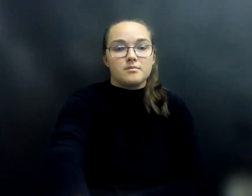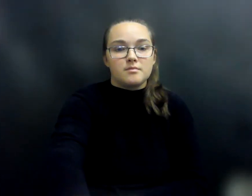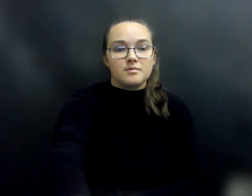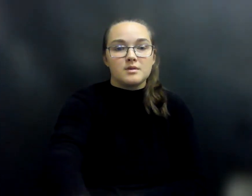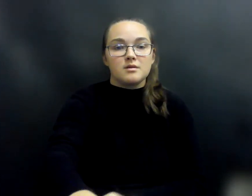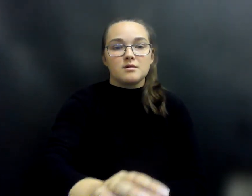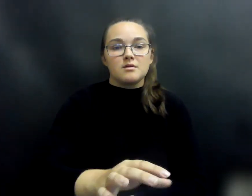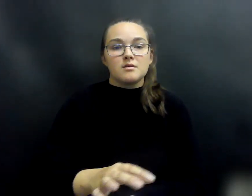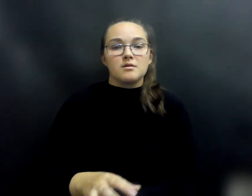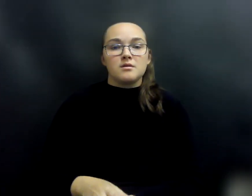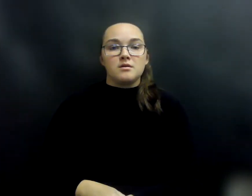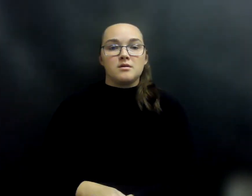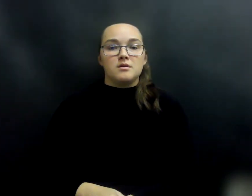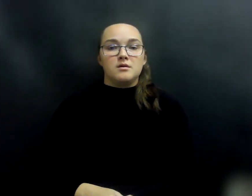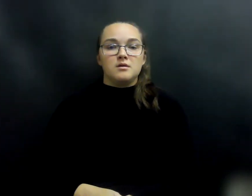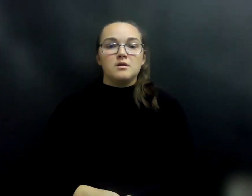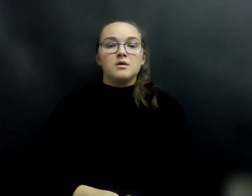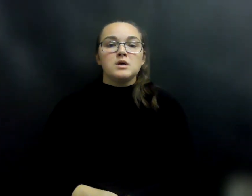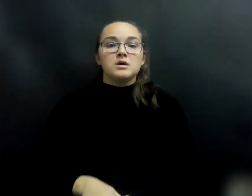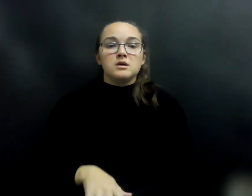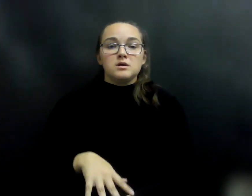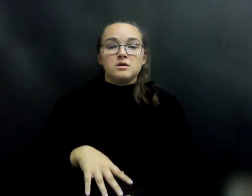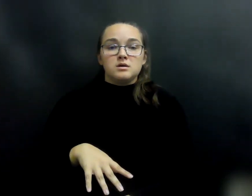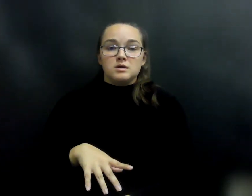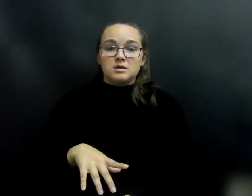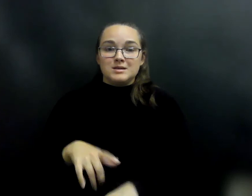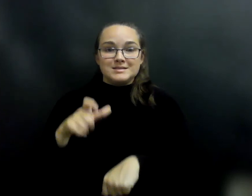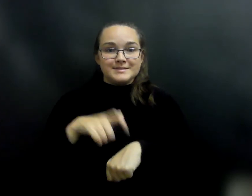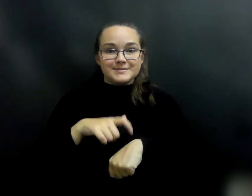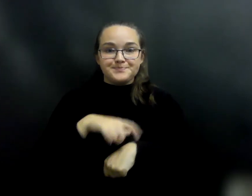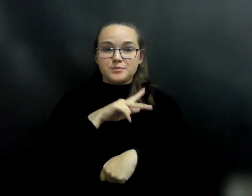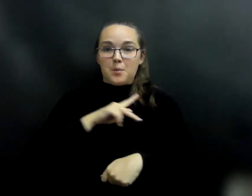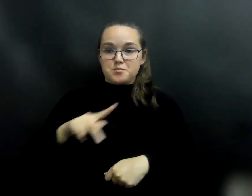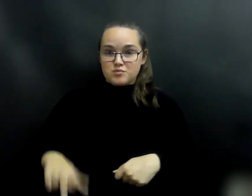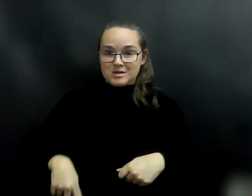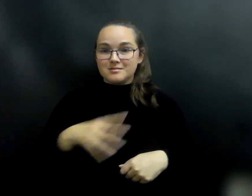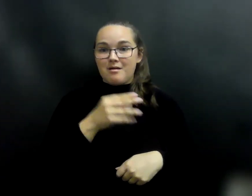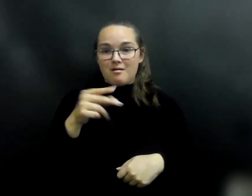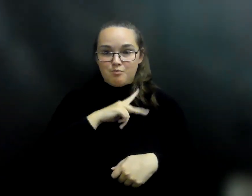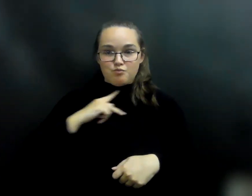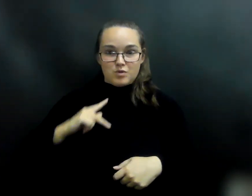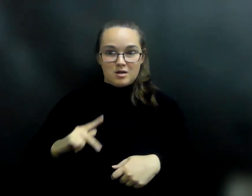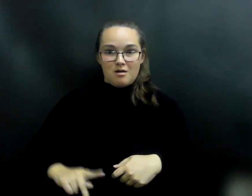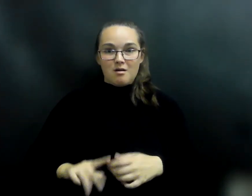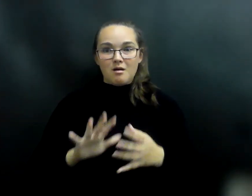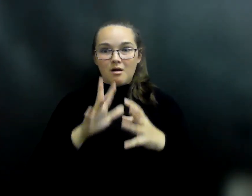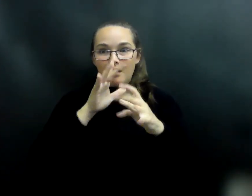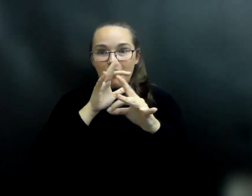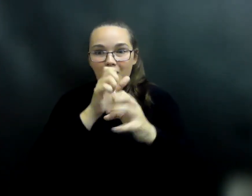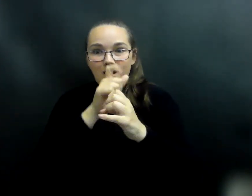turn to the prince's kingdom. In time, the prince and princess grew to admire one another's strength,